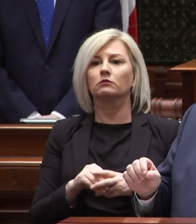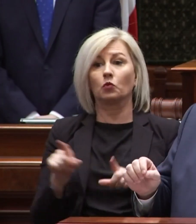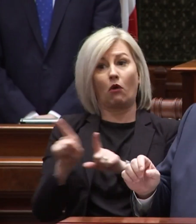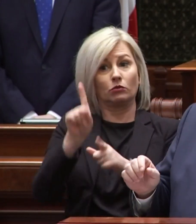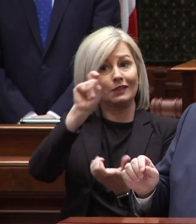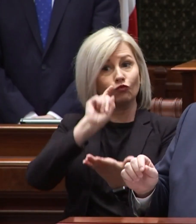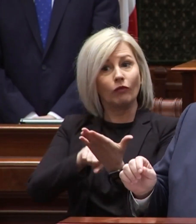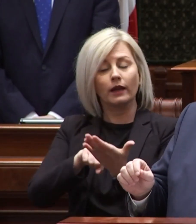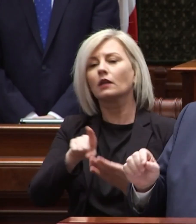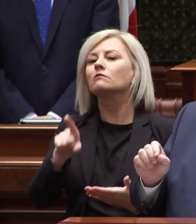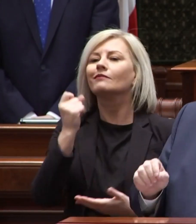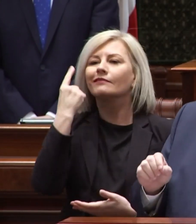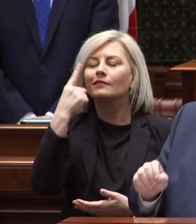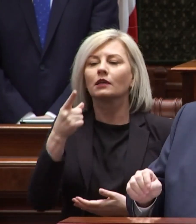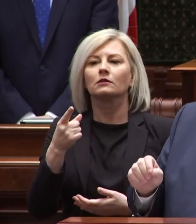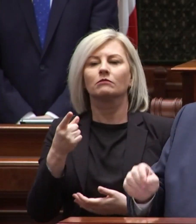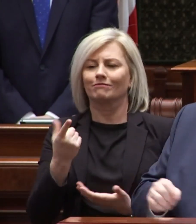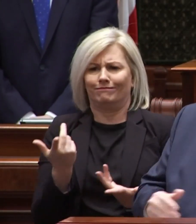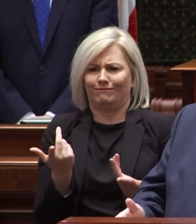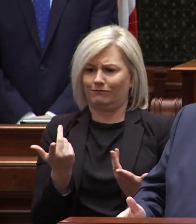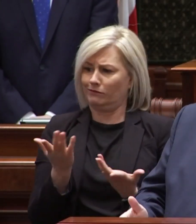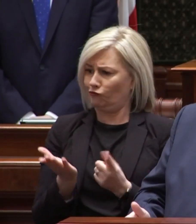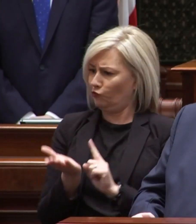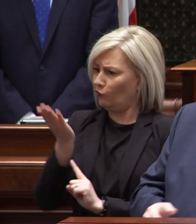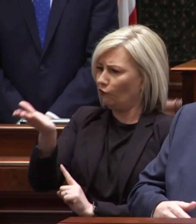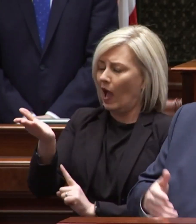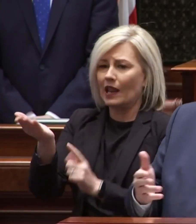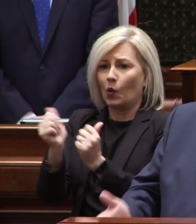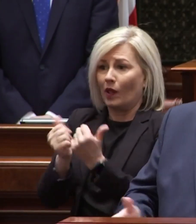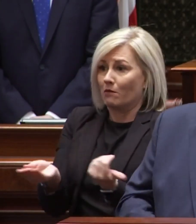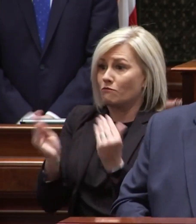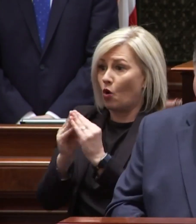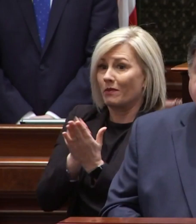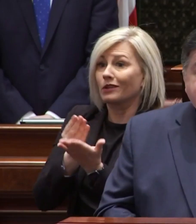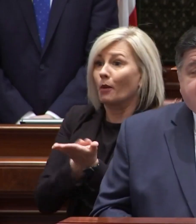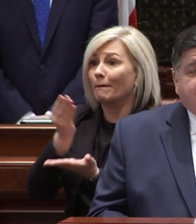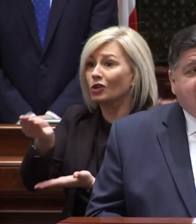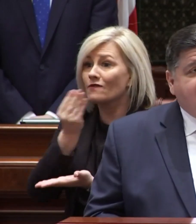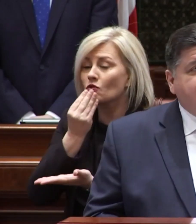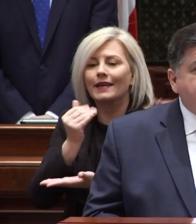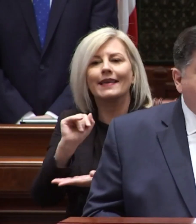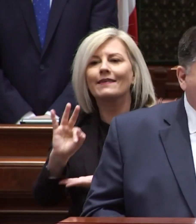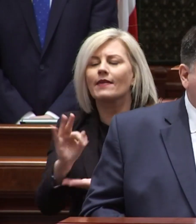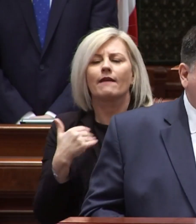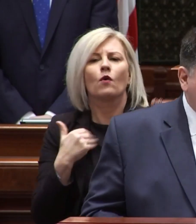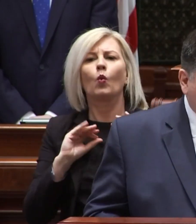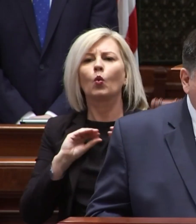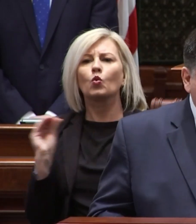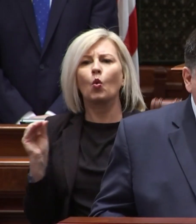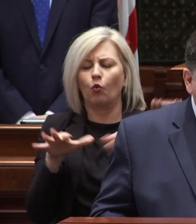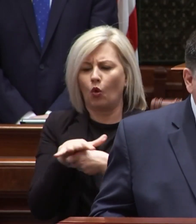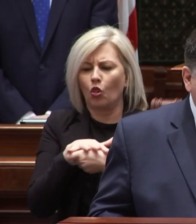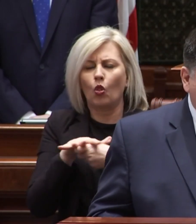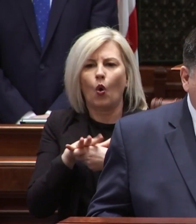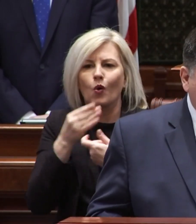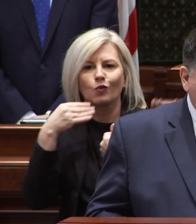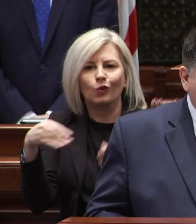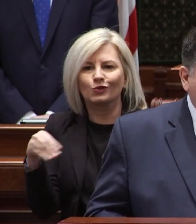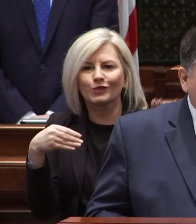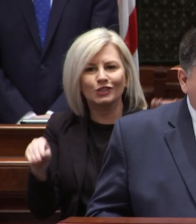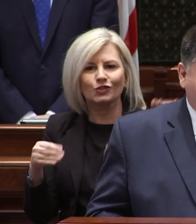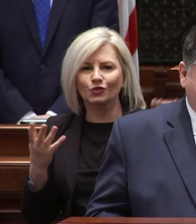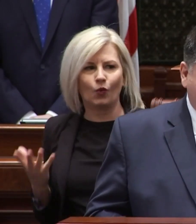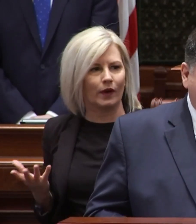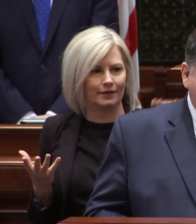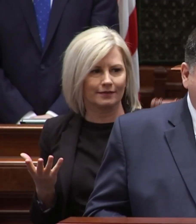need to recognize that it does no good to provide a family with more money to purchase food if they have no local grocery store